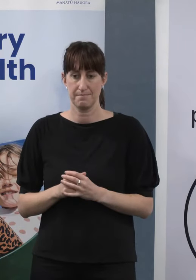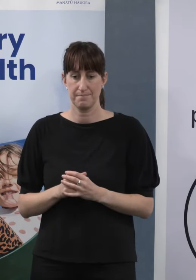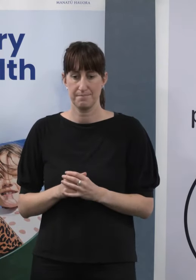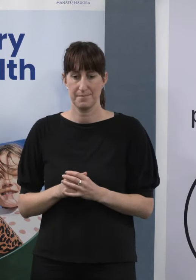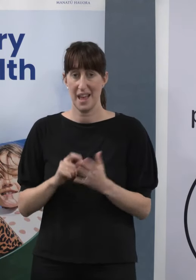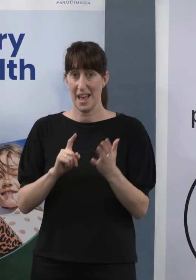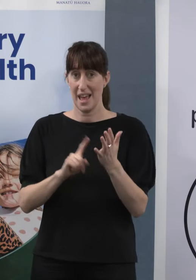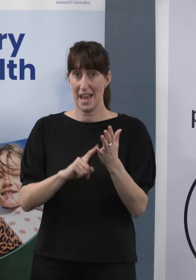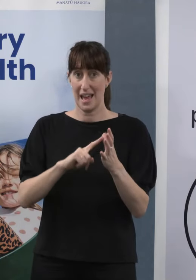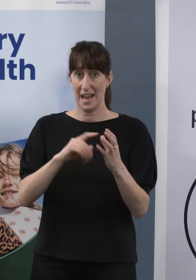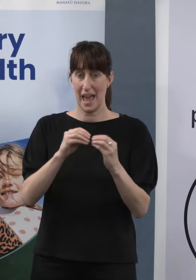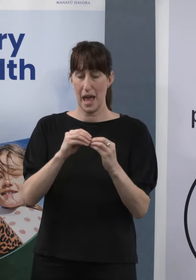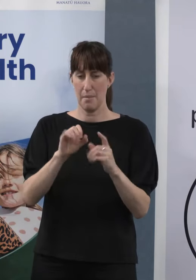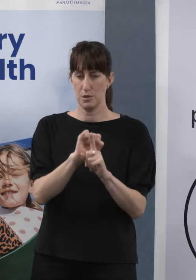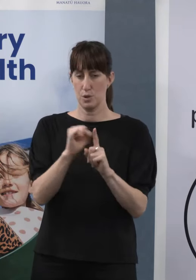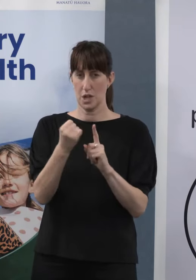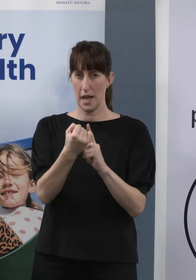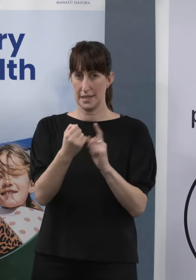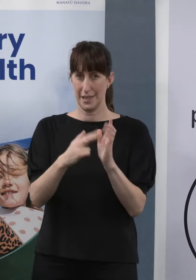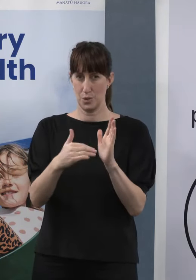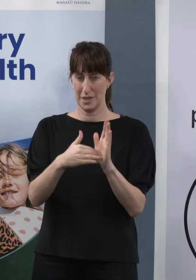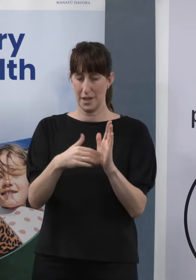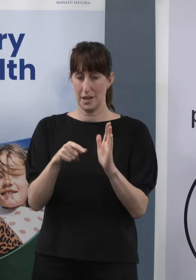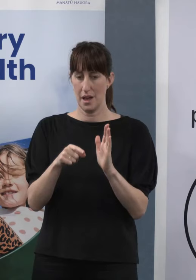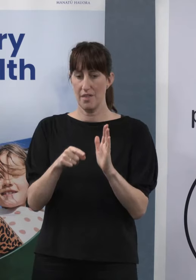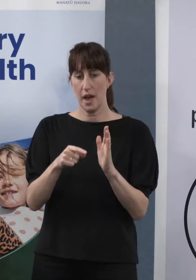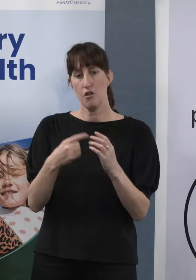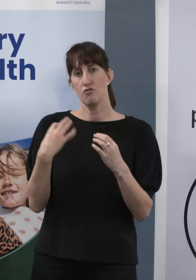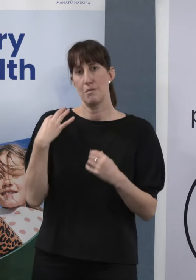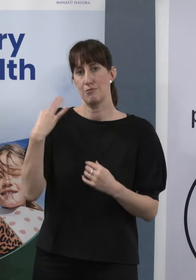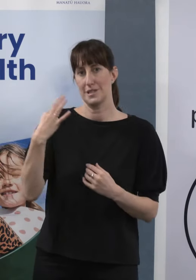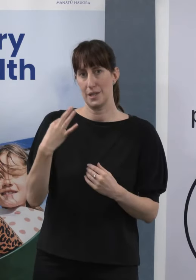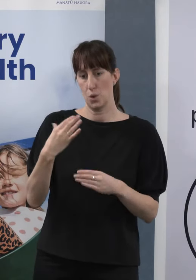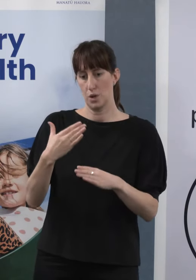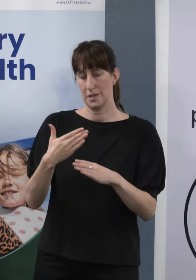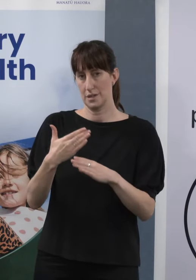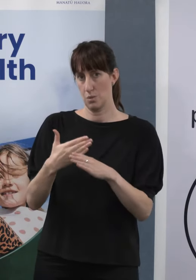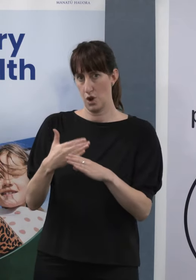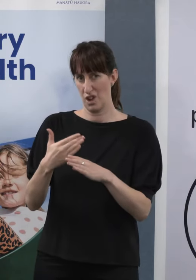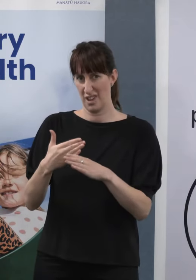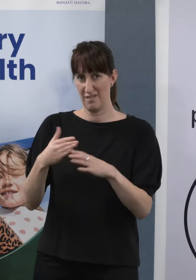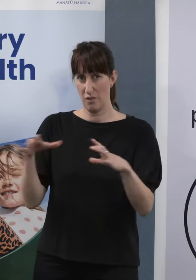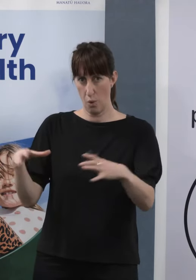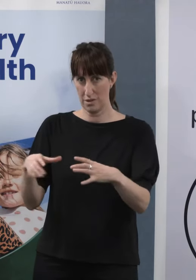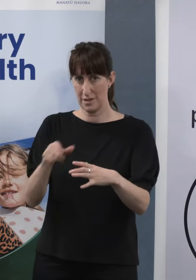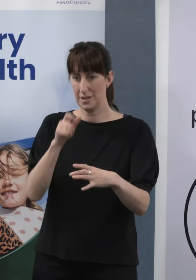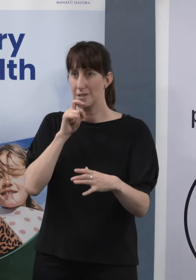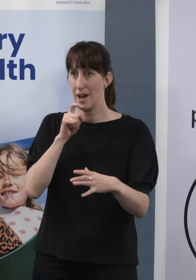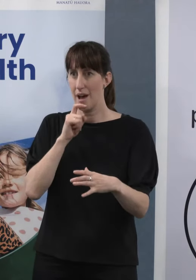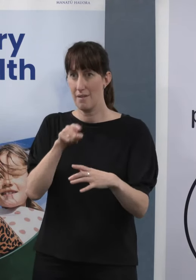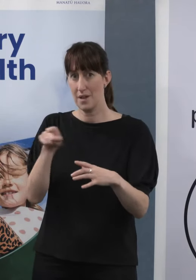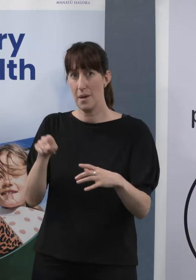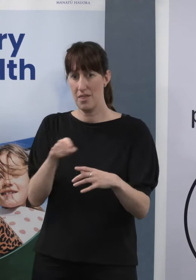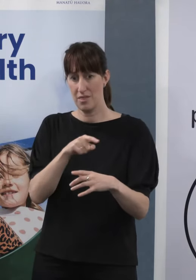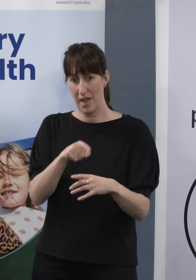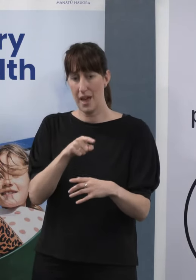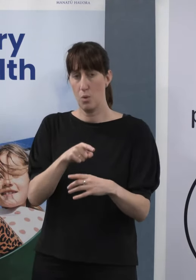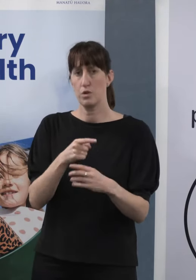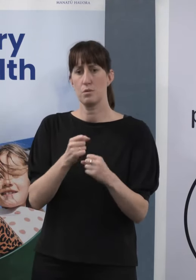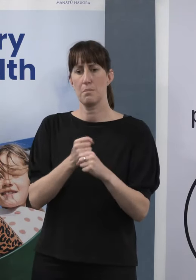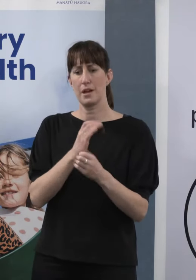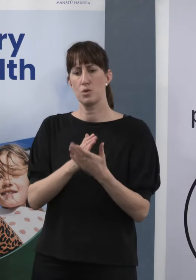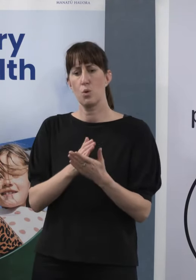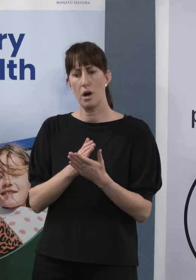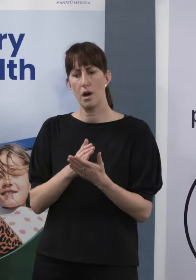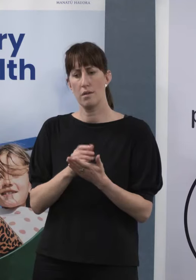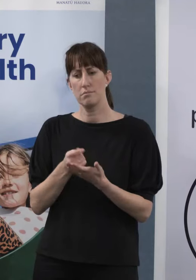wanting to make sure that the workforce they represent is adequately paid, and that's an important part of making sure that